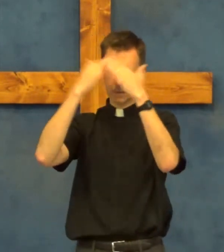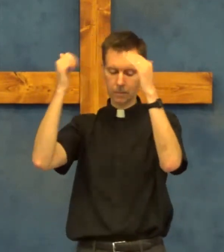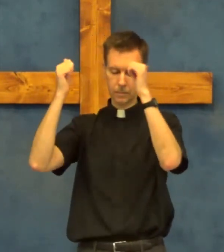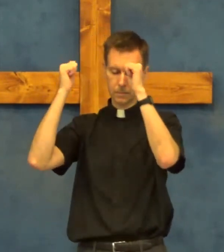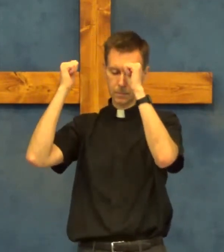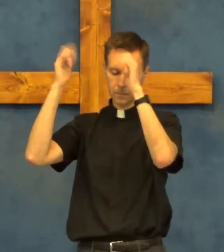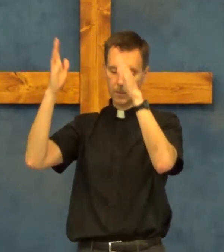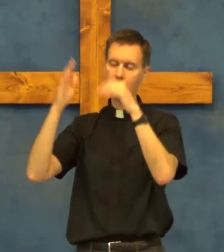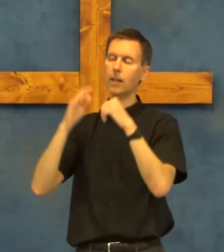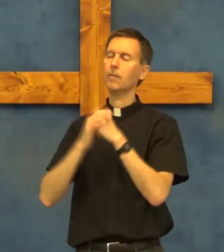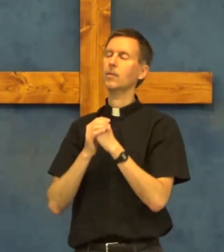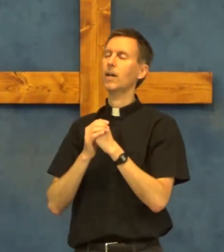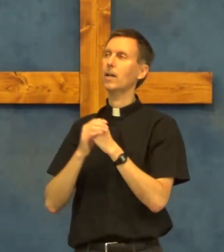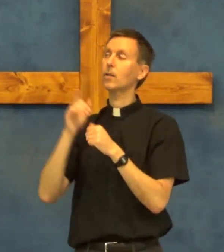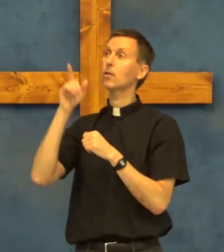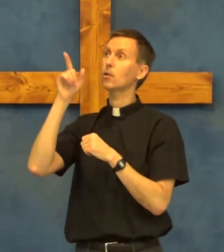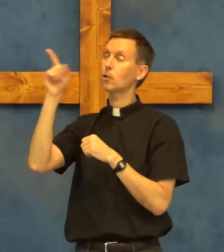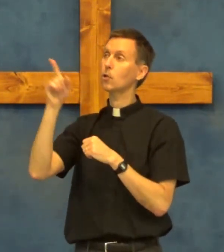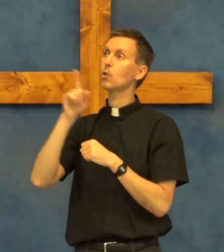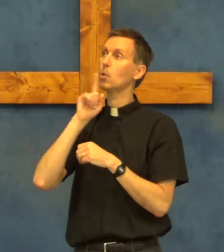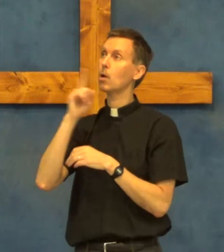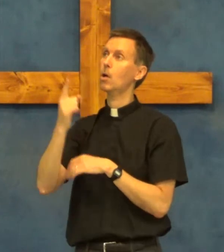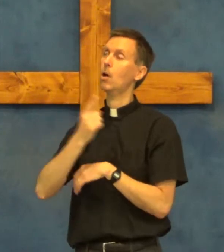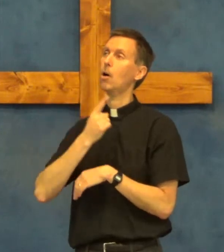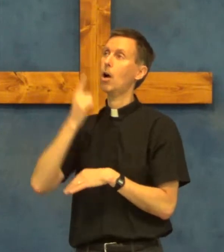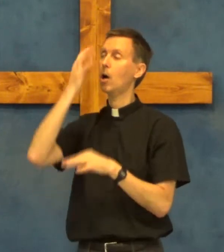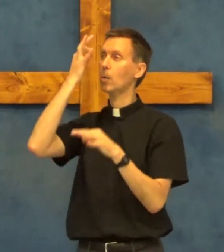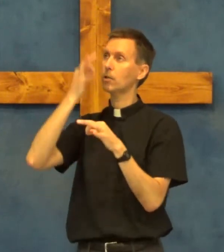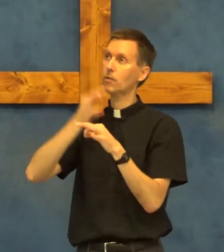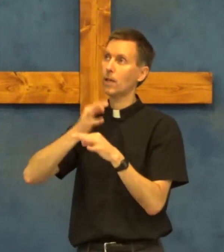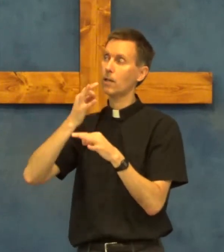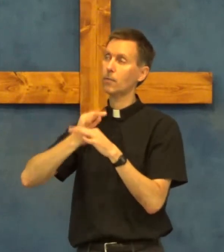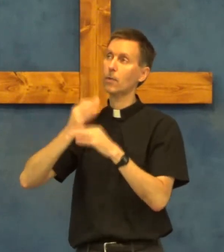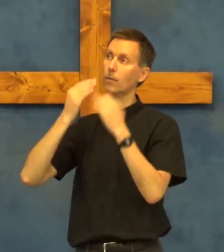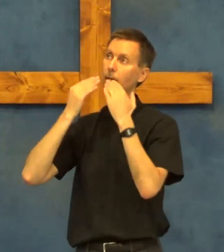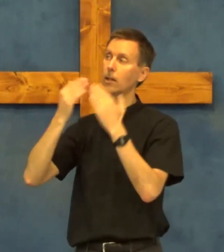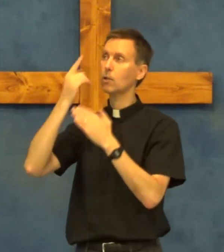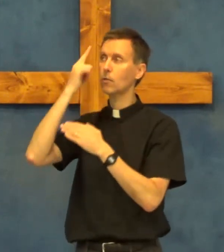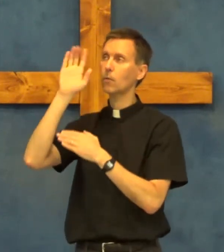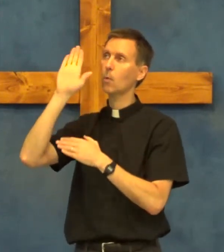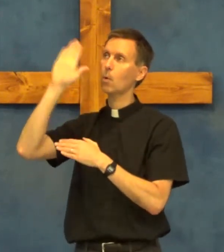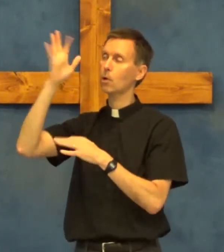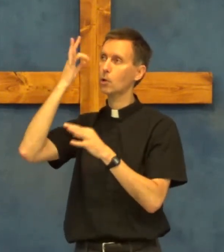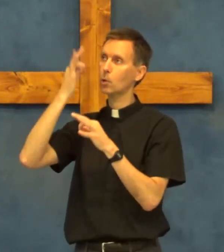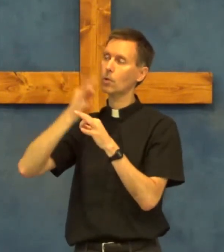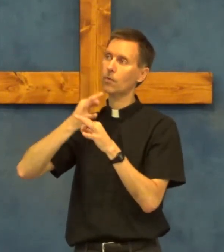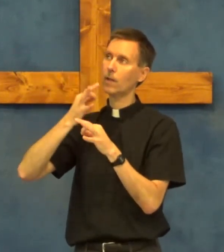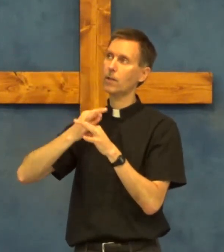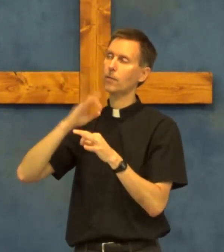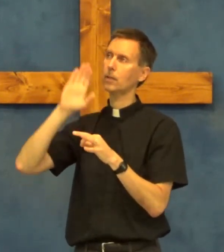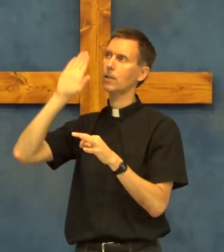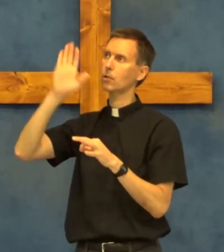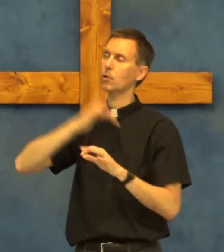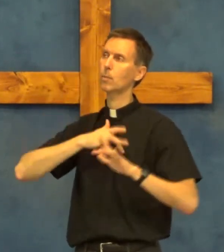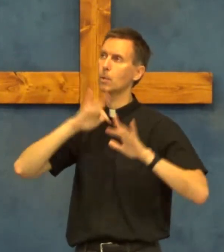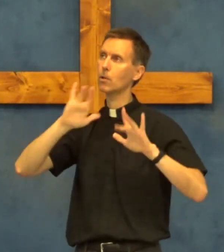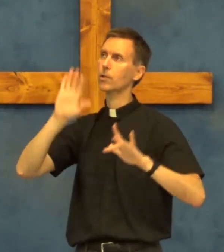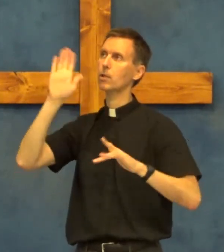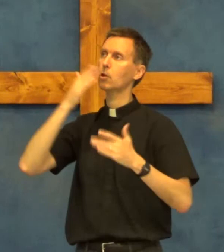Heavenly Father you are always faithful thank you for your faithfulness your mercy and